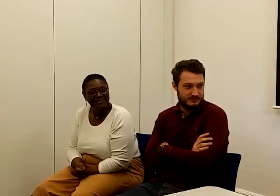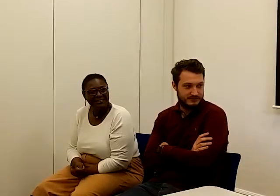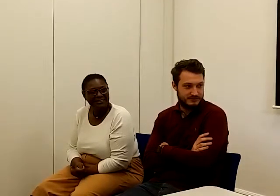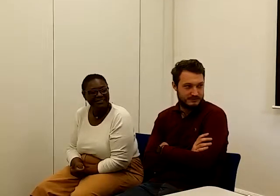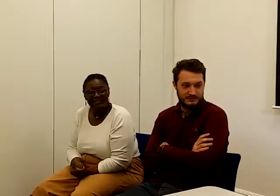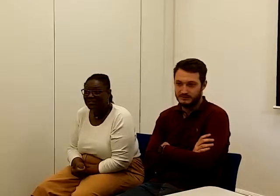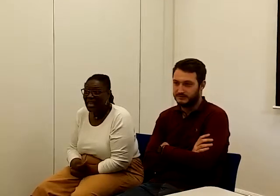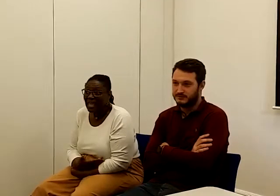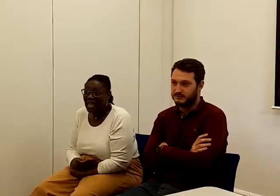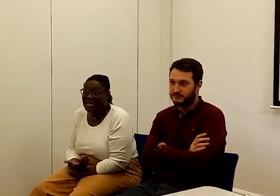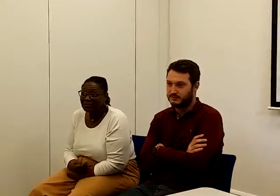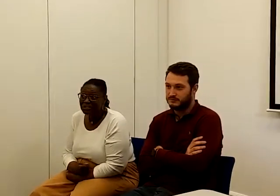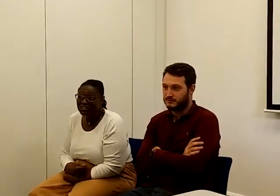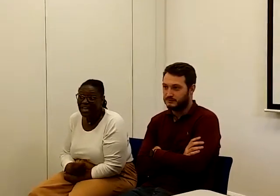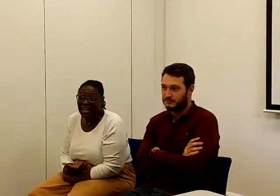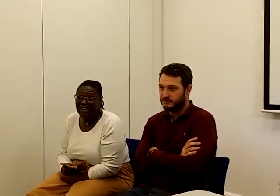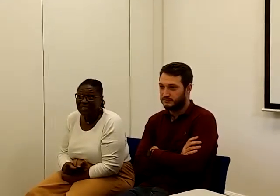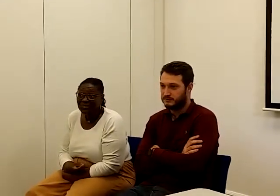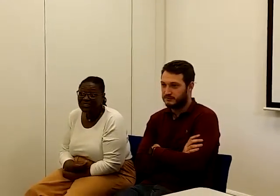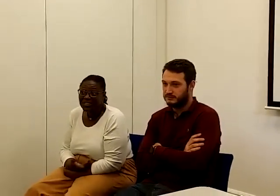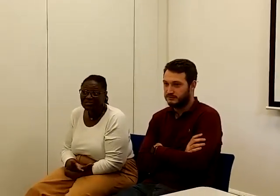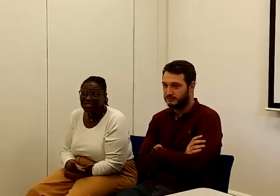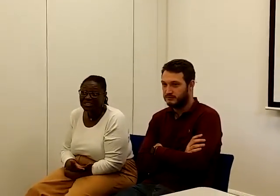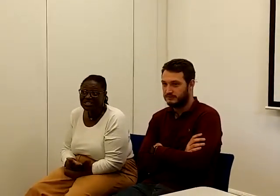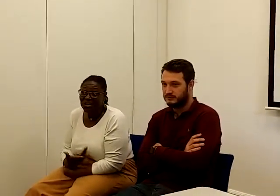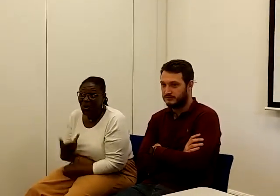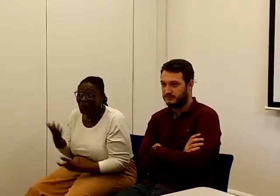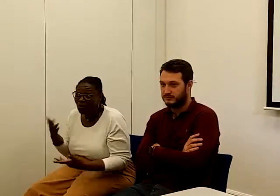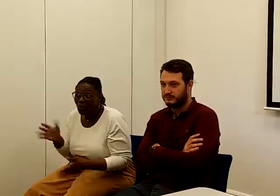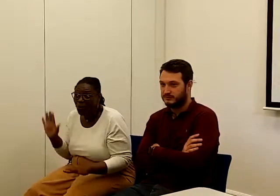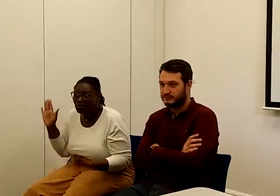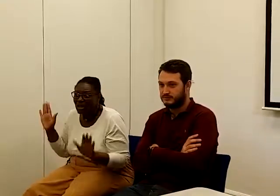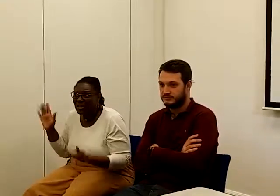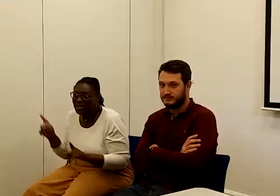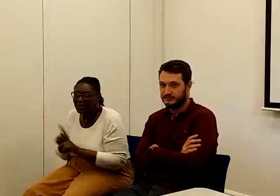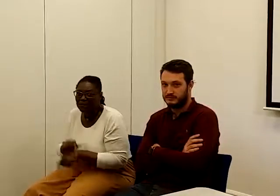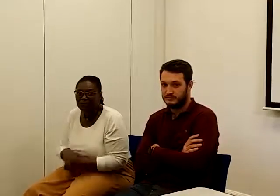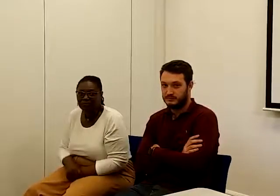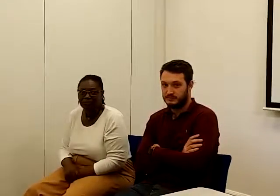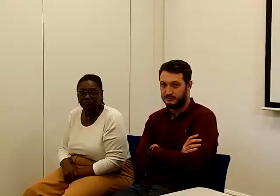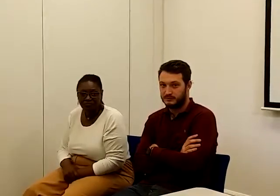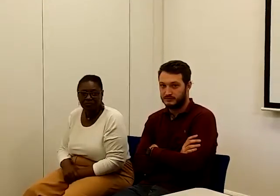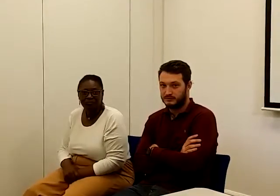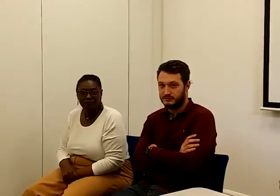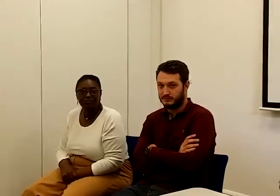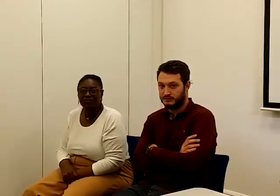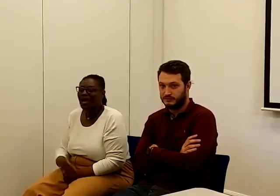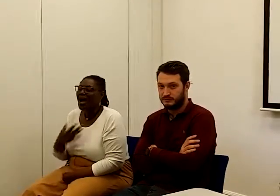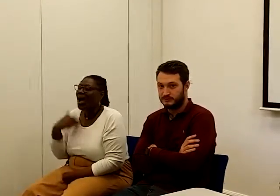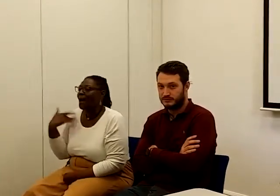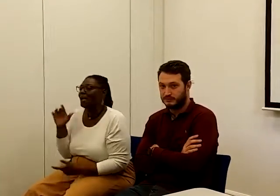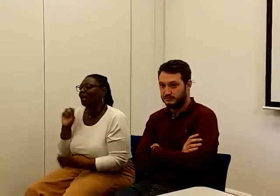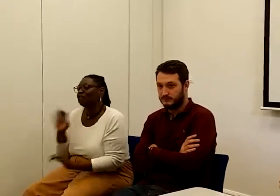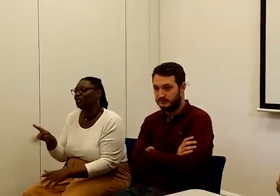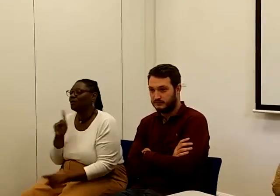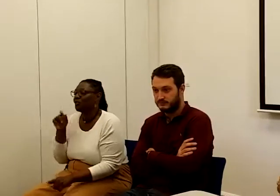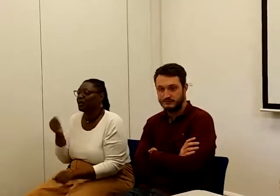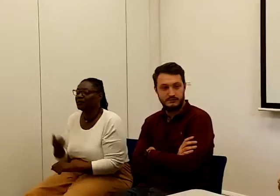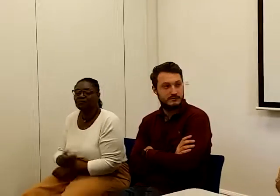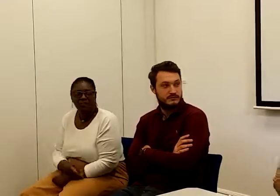anybody? Any takers? Don't put your hands up at once. Well, I'm laughing so I can't. All right. All So what are we